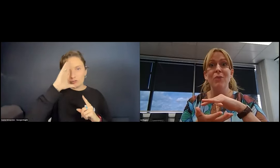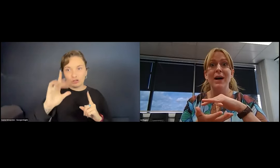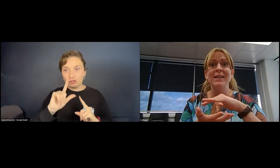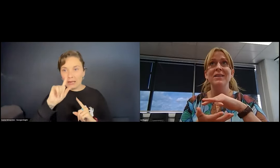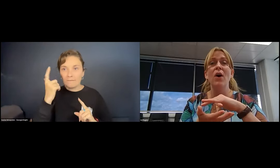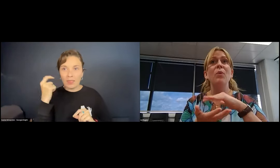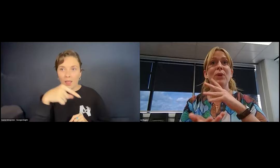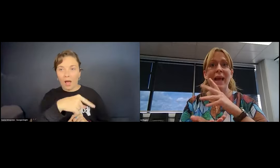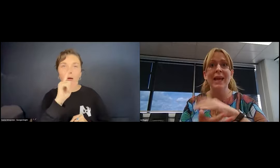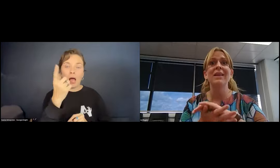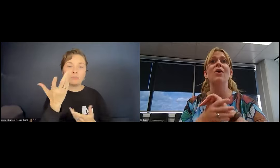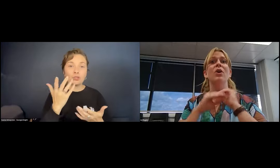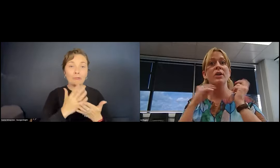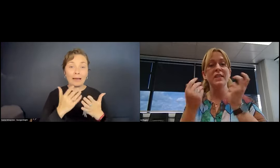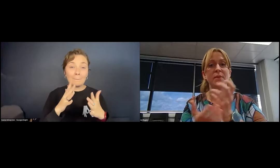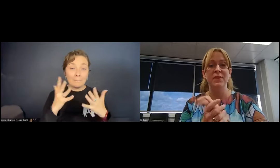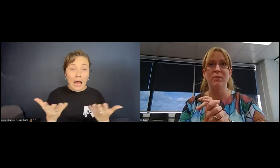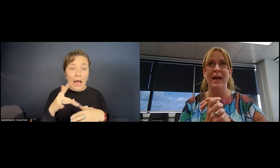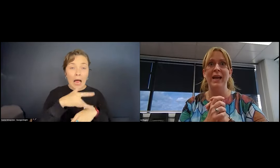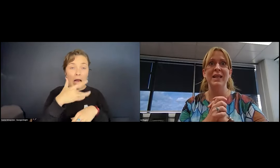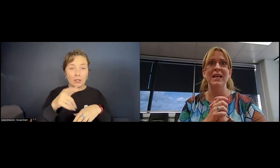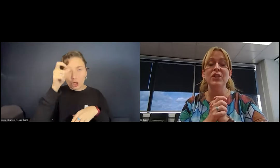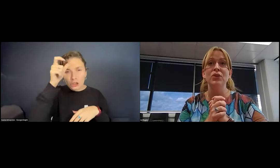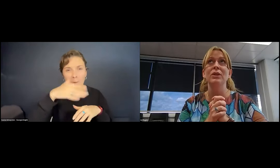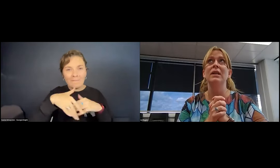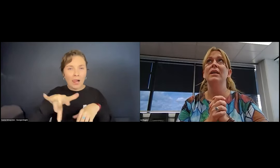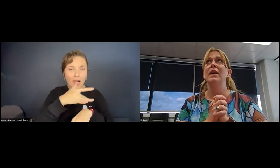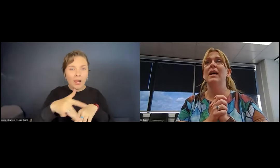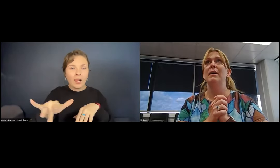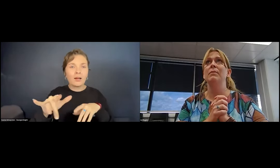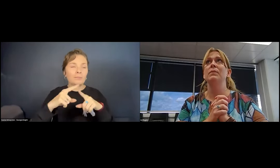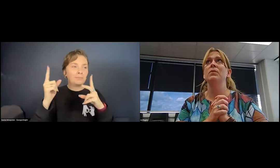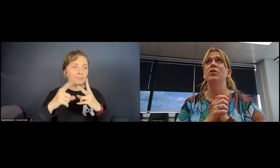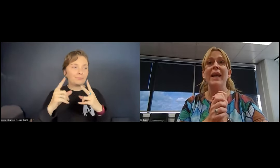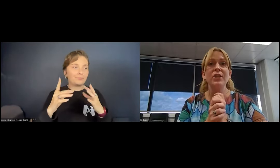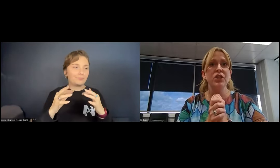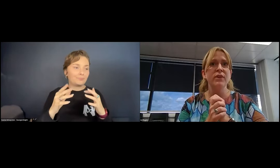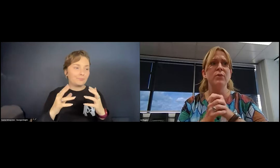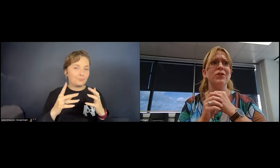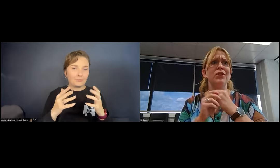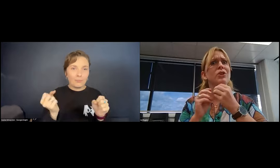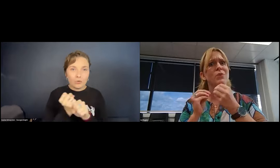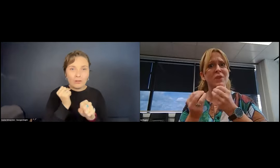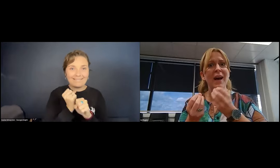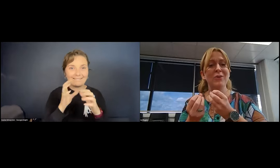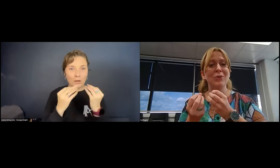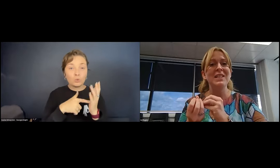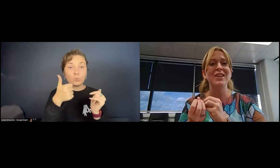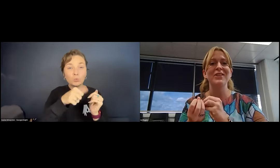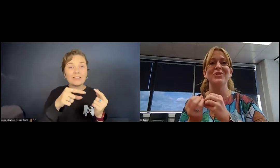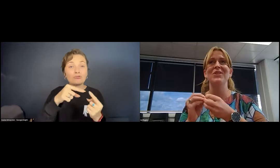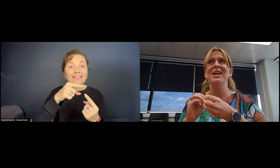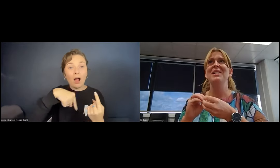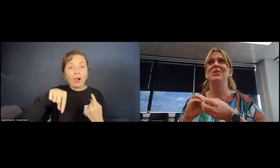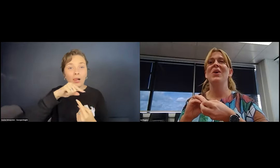But otherwise, the whole play and the whole concepts of the play and the initial creation of it was to use recycled